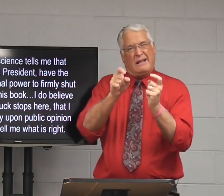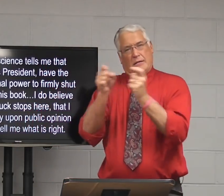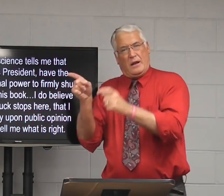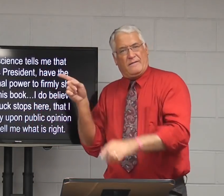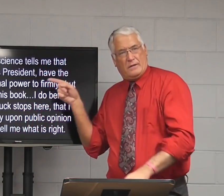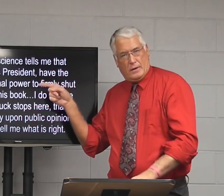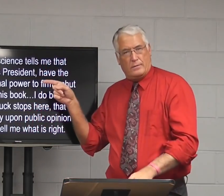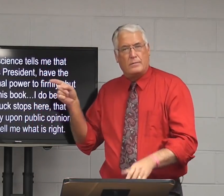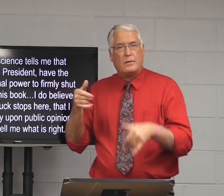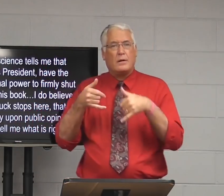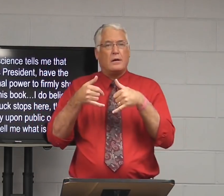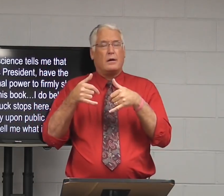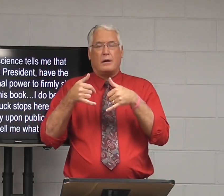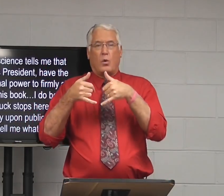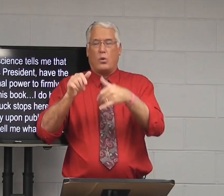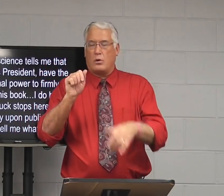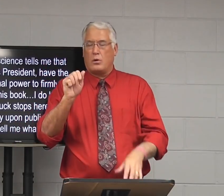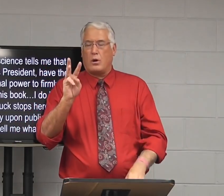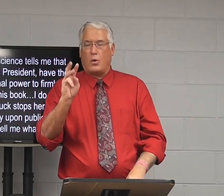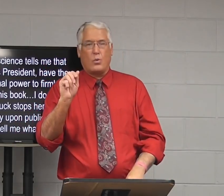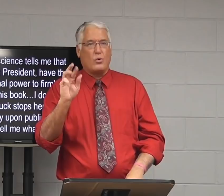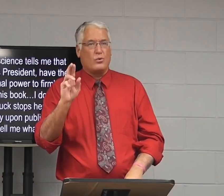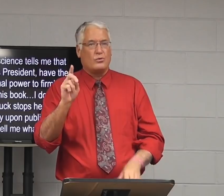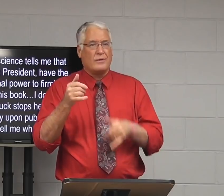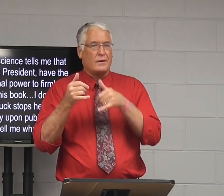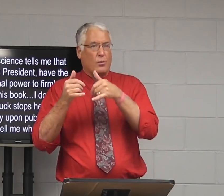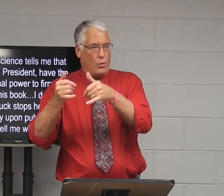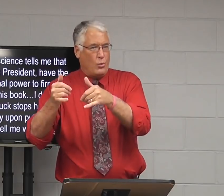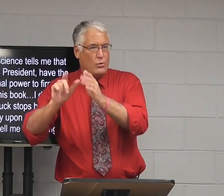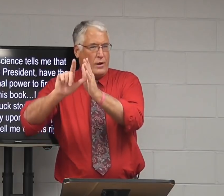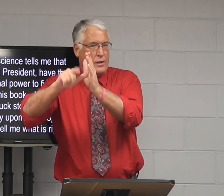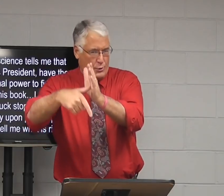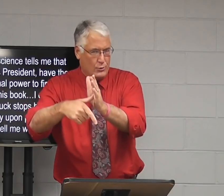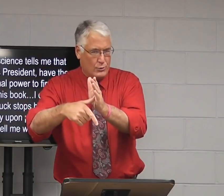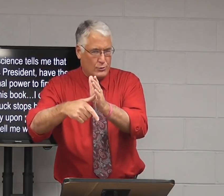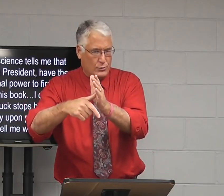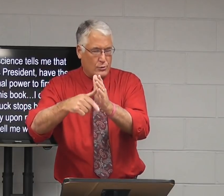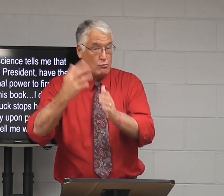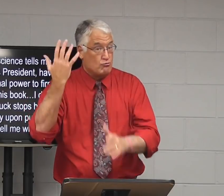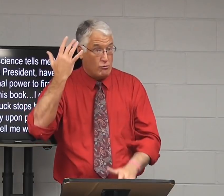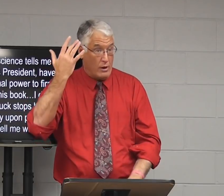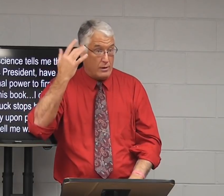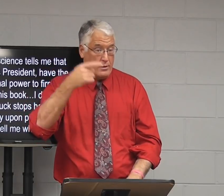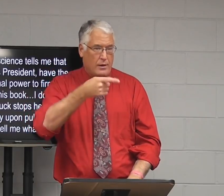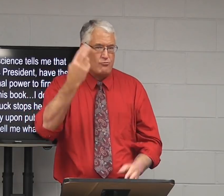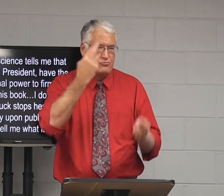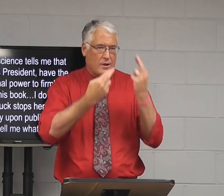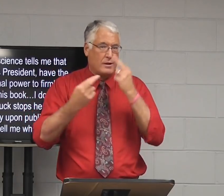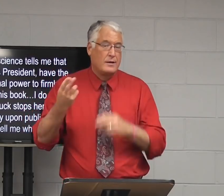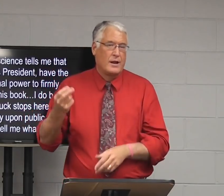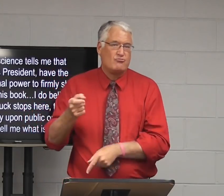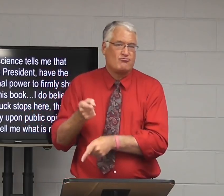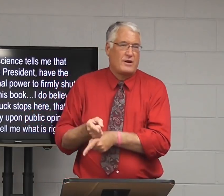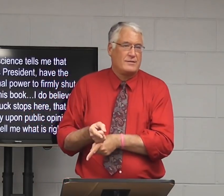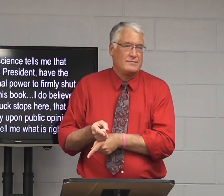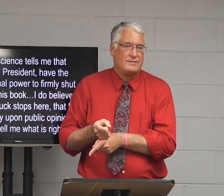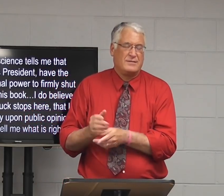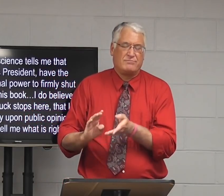gave him an award, talking about President Ford later, you know, because they realized